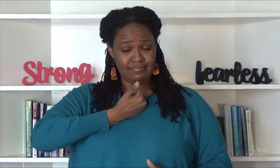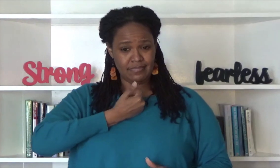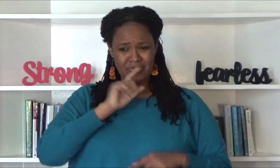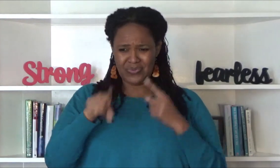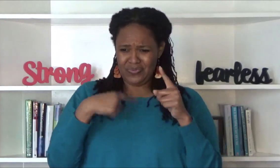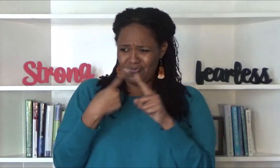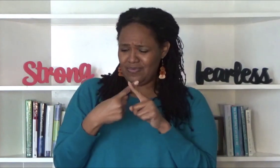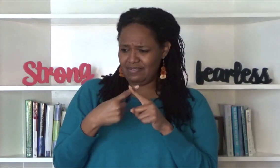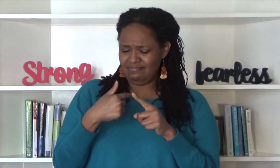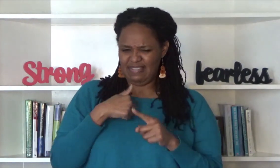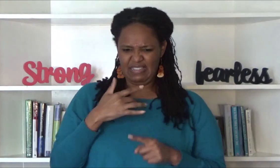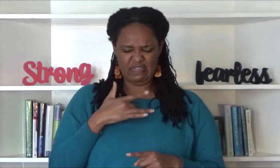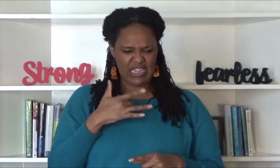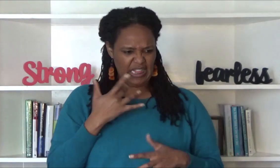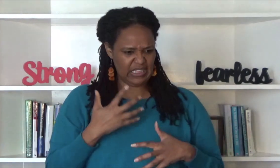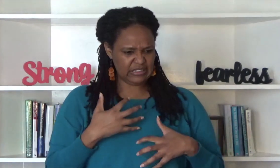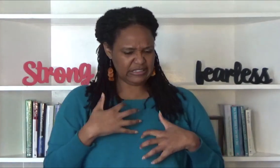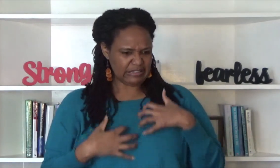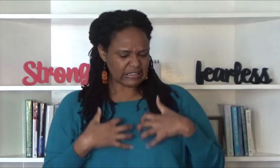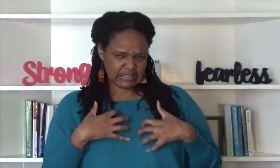moments that we feel off